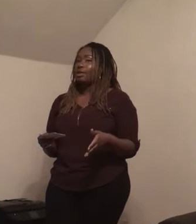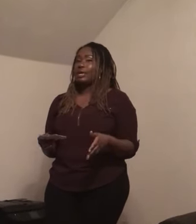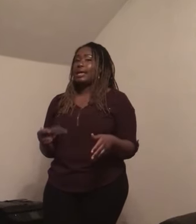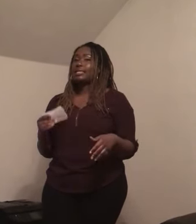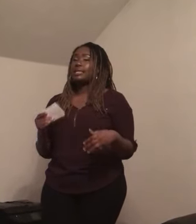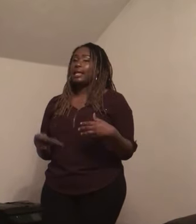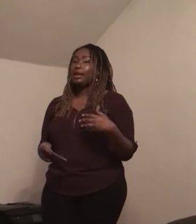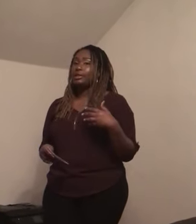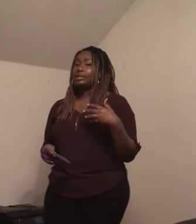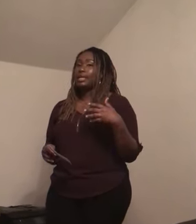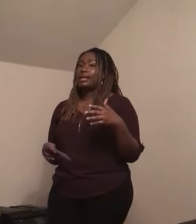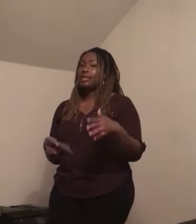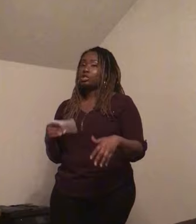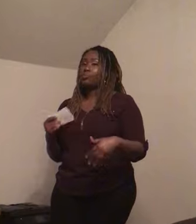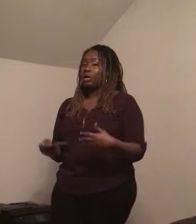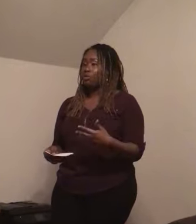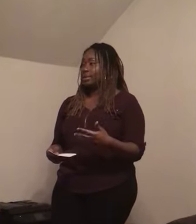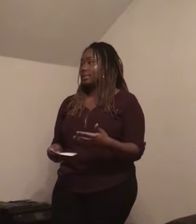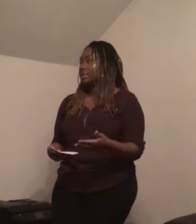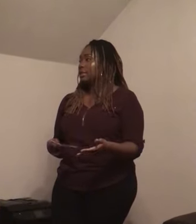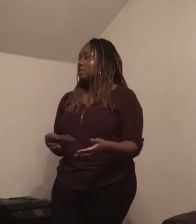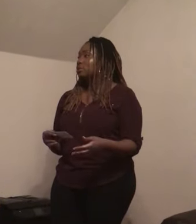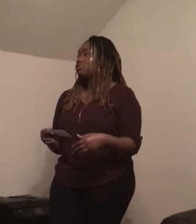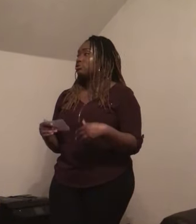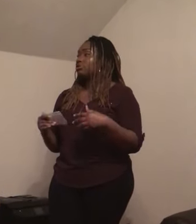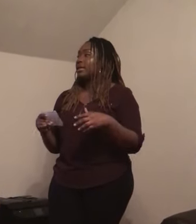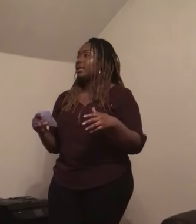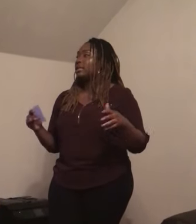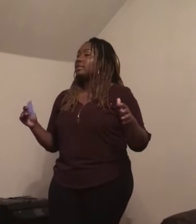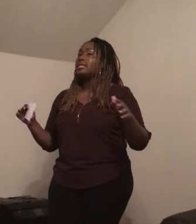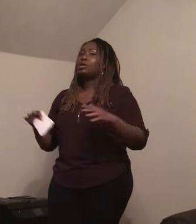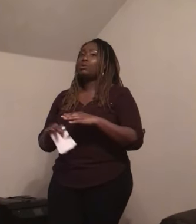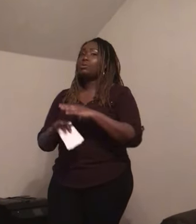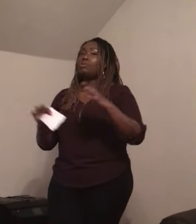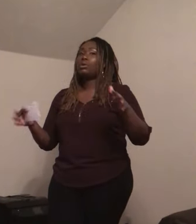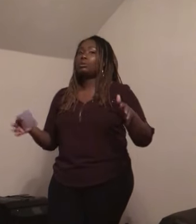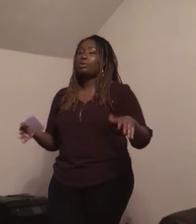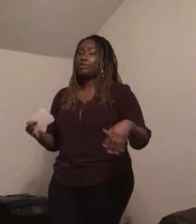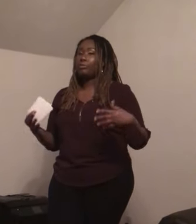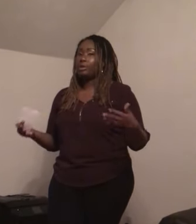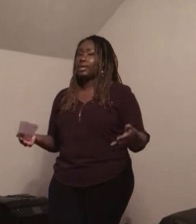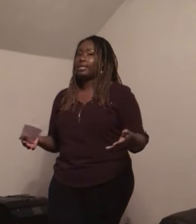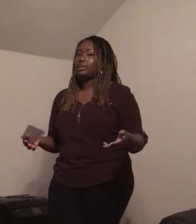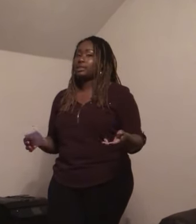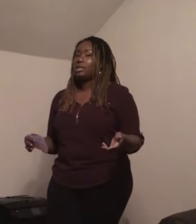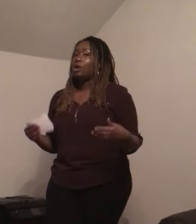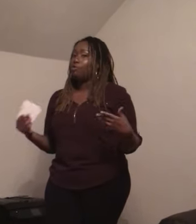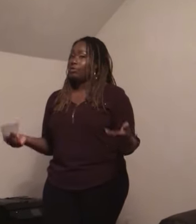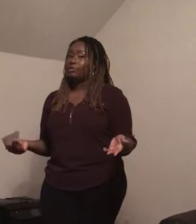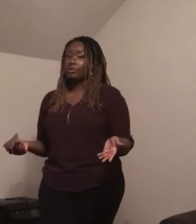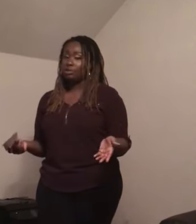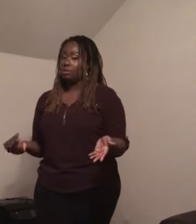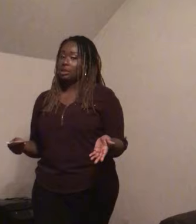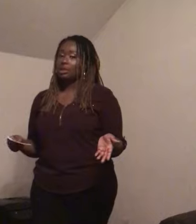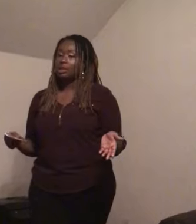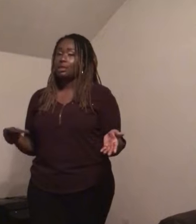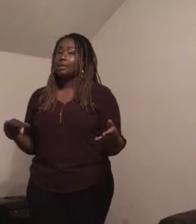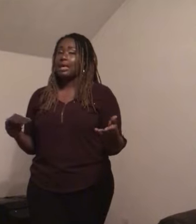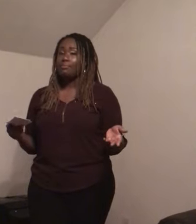language it has layers and it has components to create this whole world of communication with using that